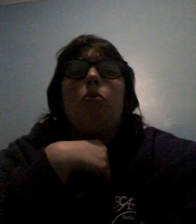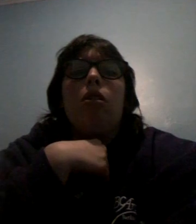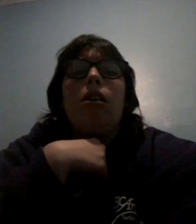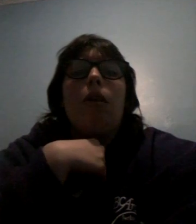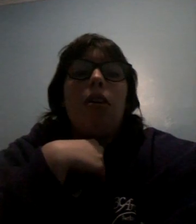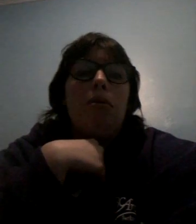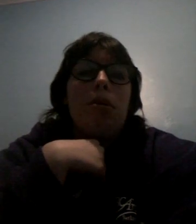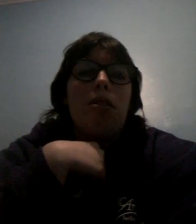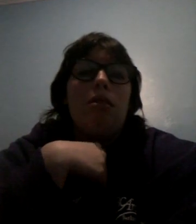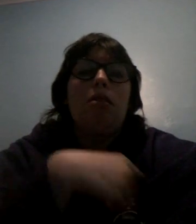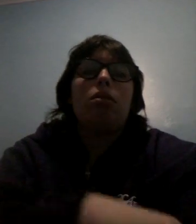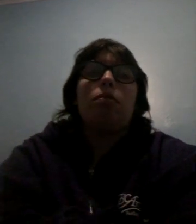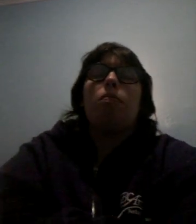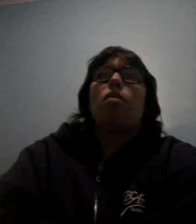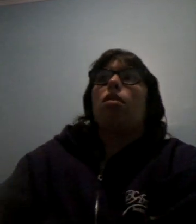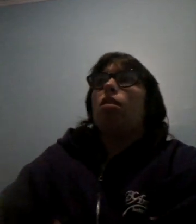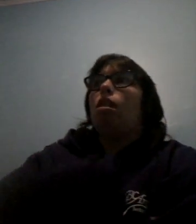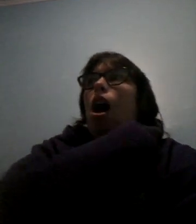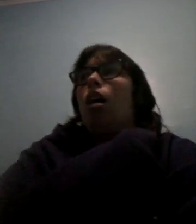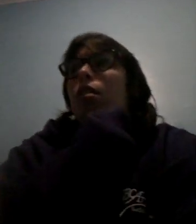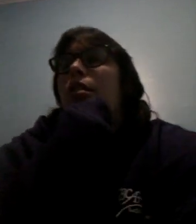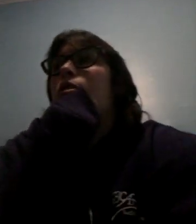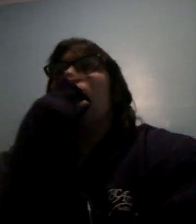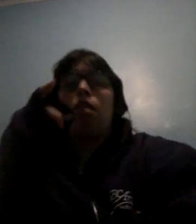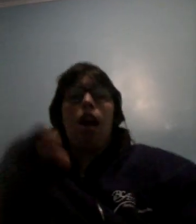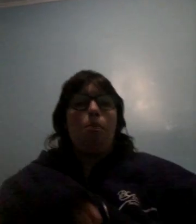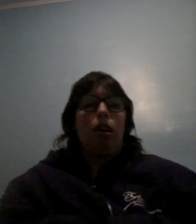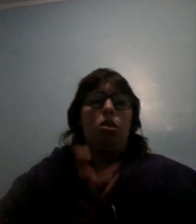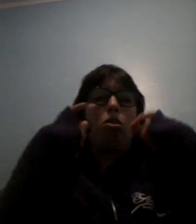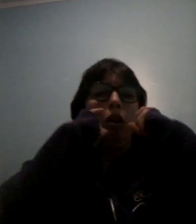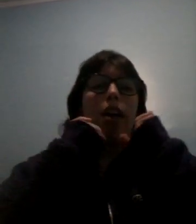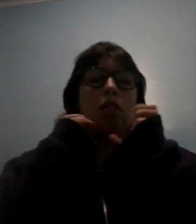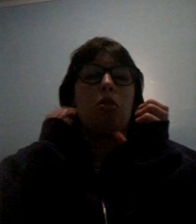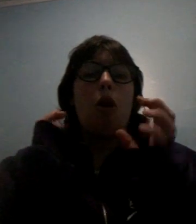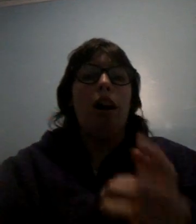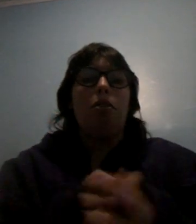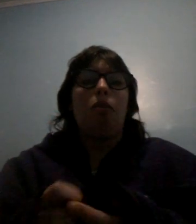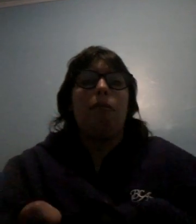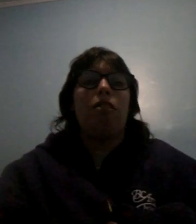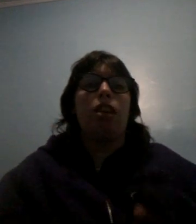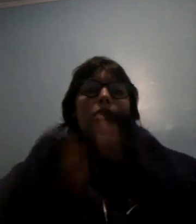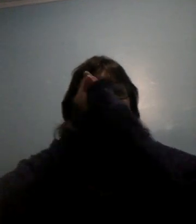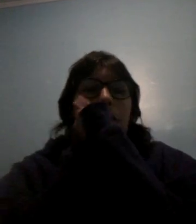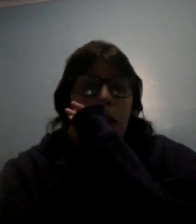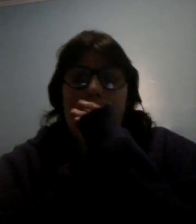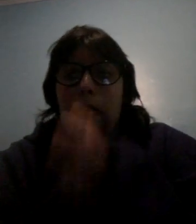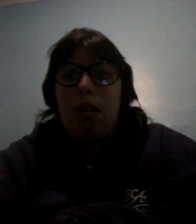worry about it but this year I'm trying so hard to film for you guys because